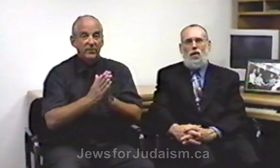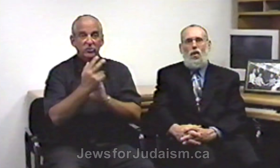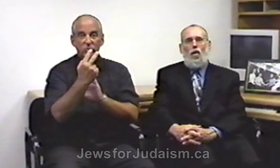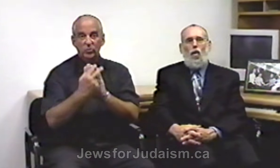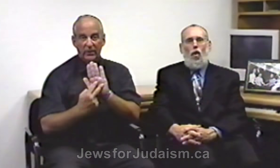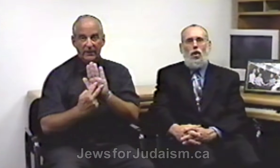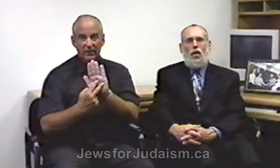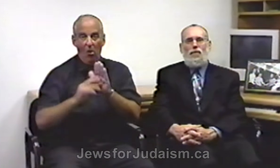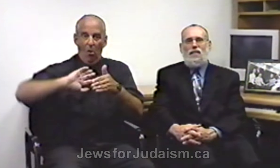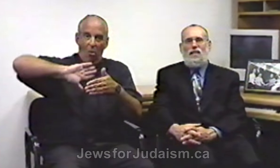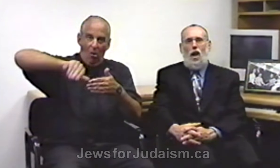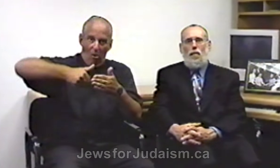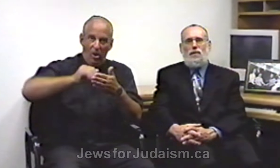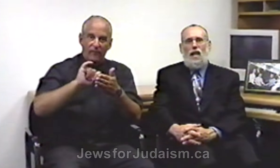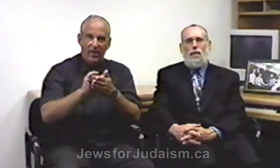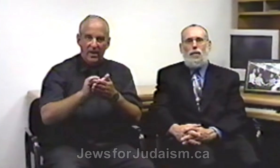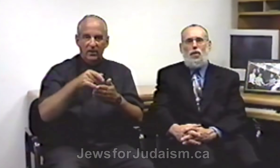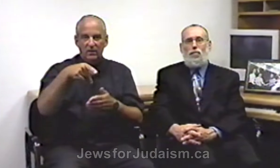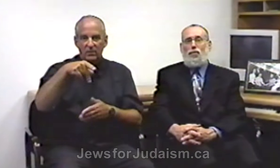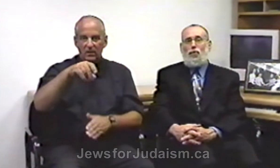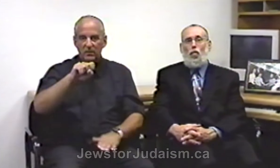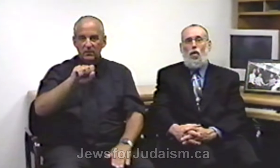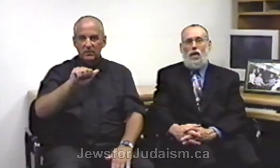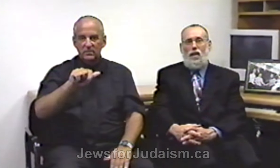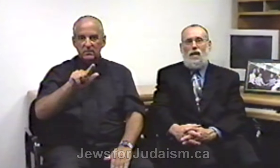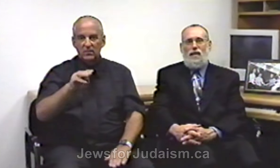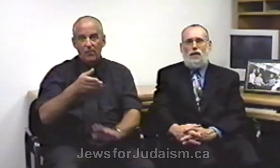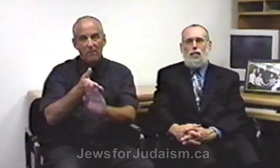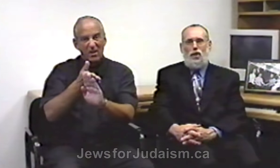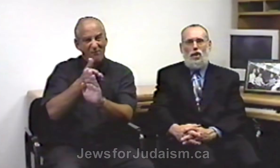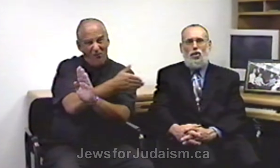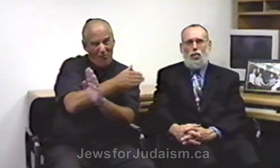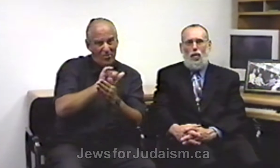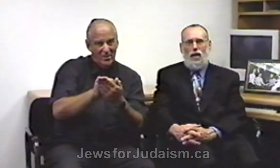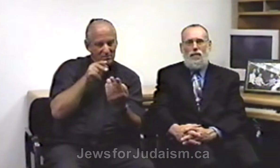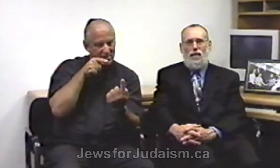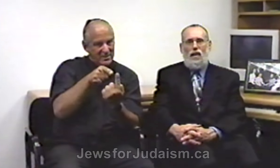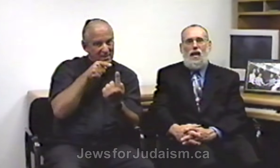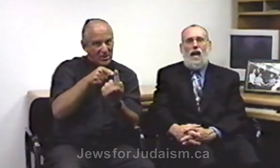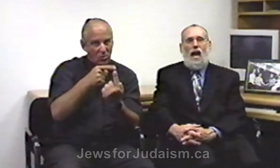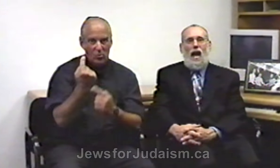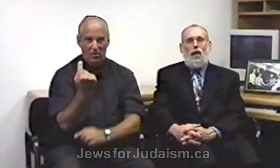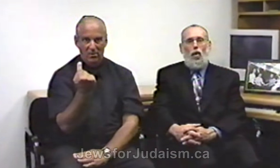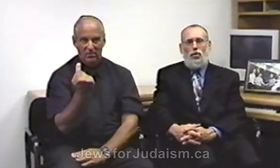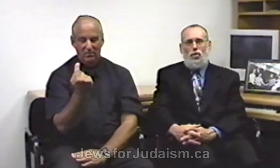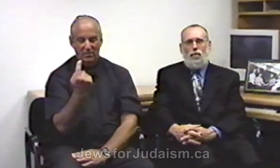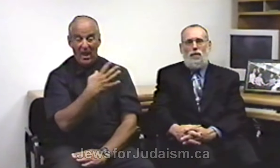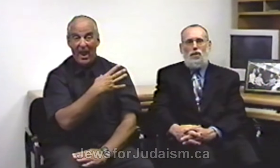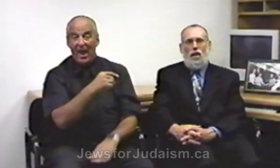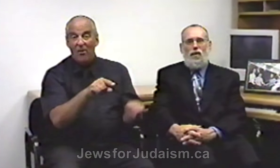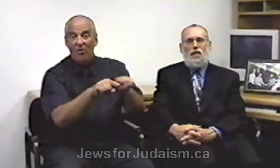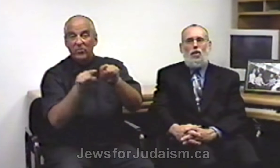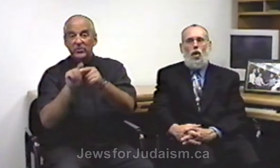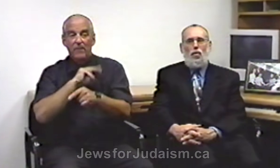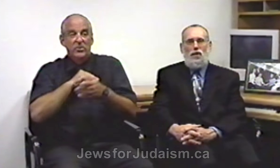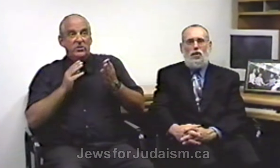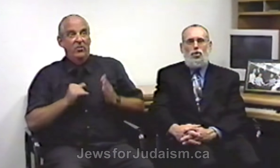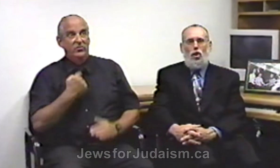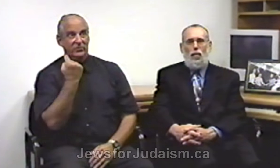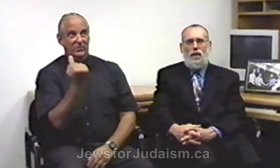all of the psalms that appeared before this particular one. And also the missionary is only showing